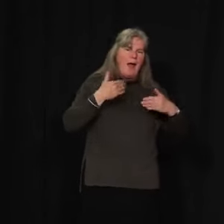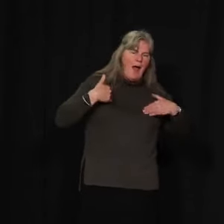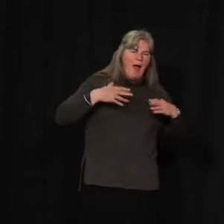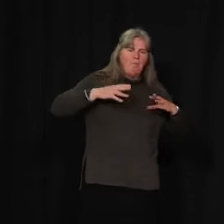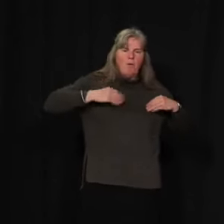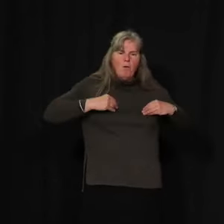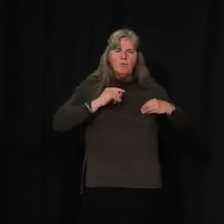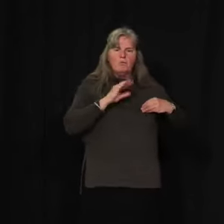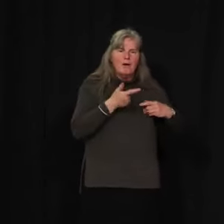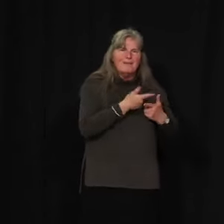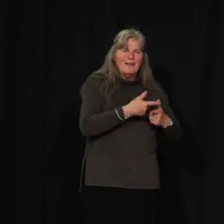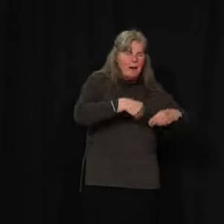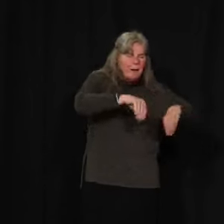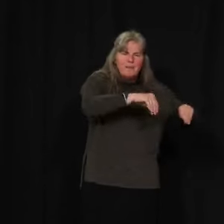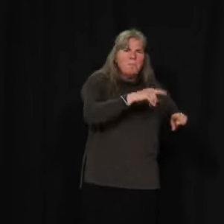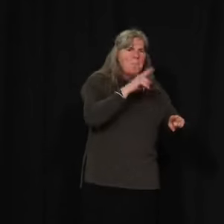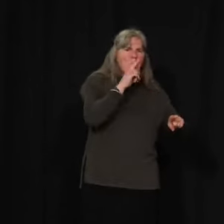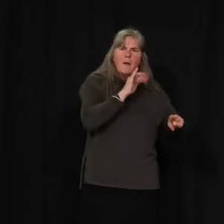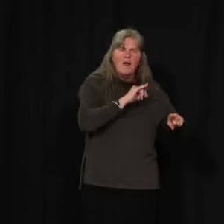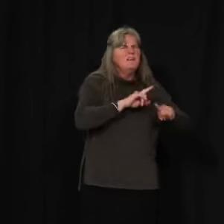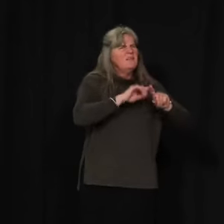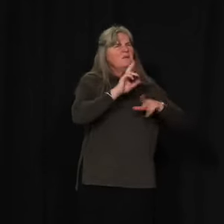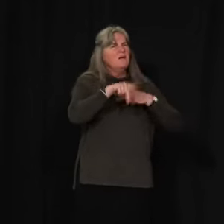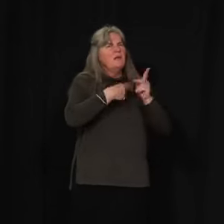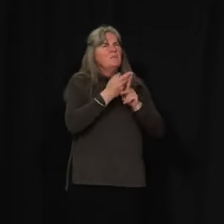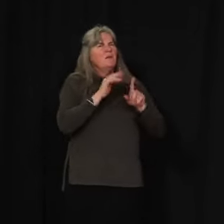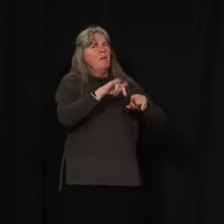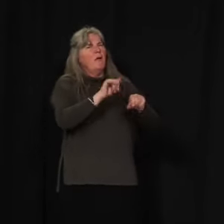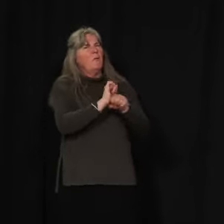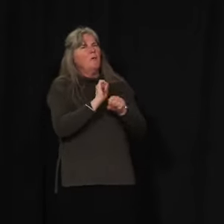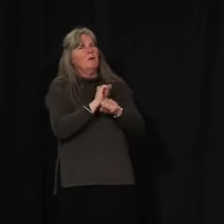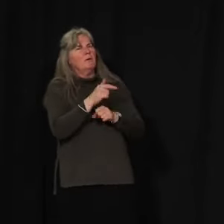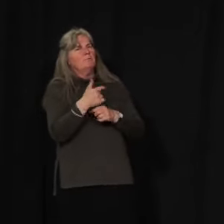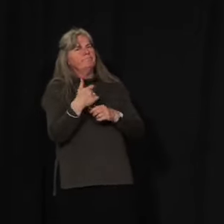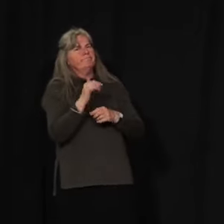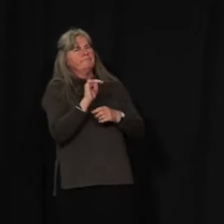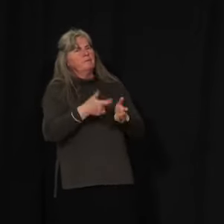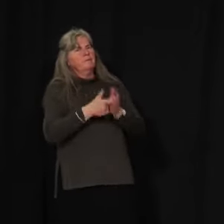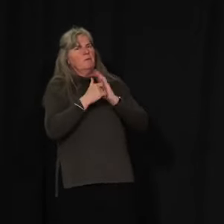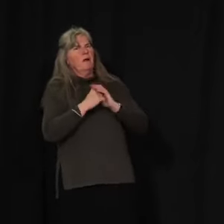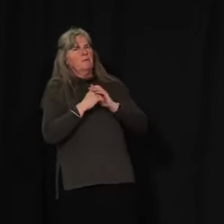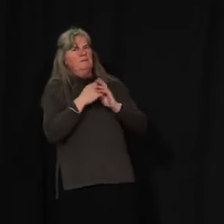which would be, you know, different people, different skills, and different requirements.